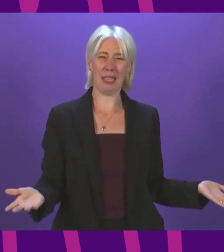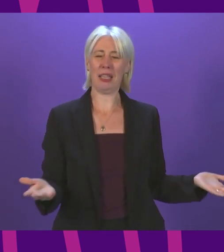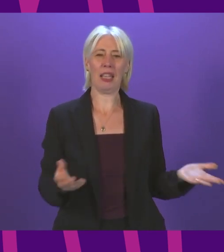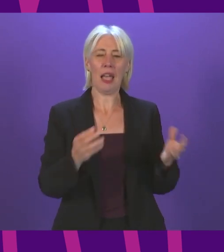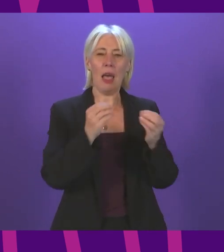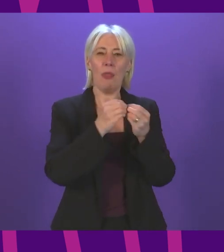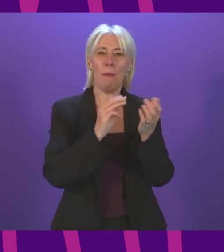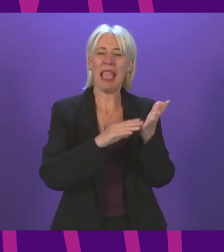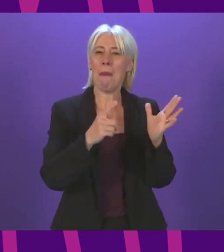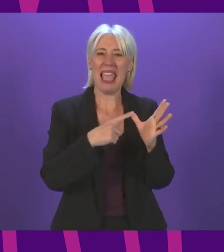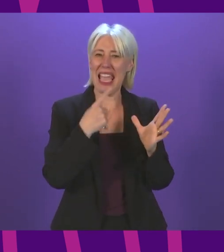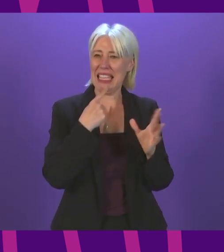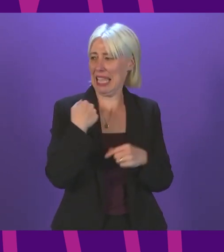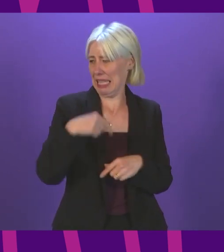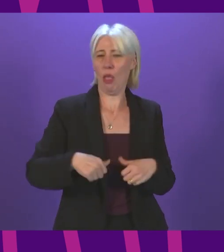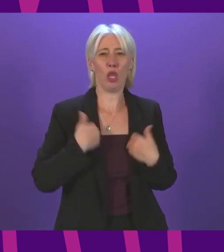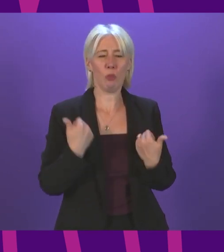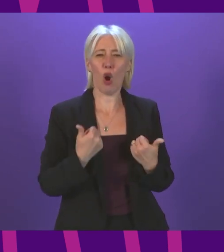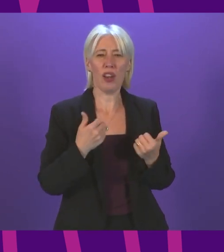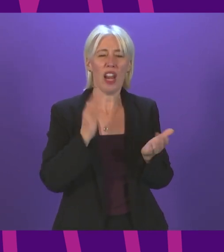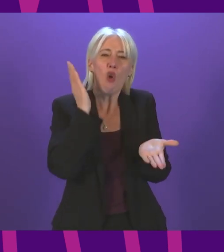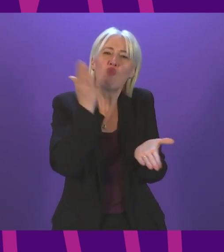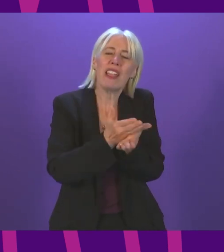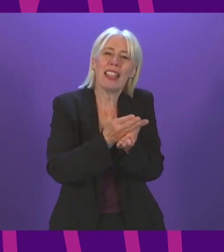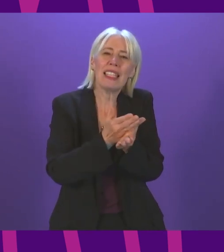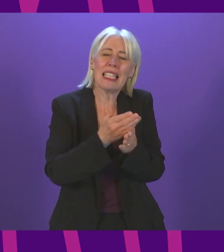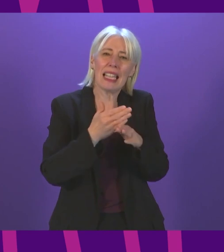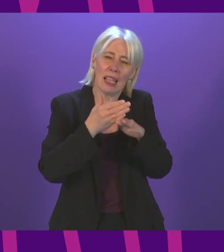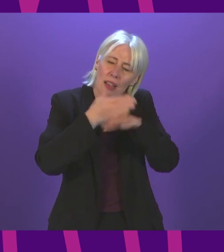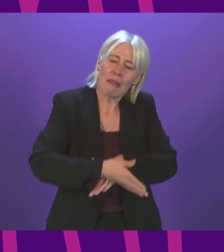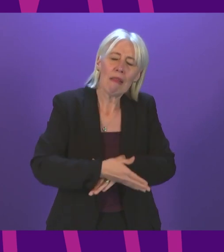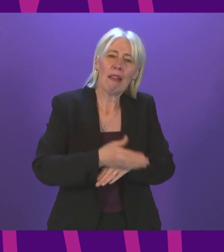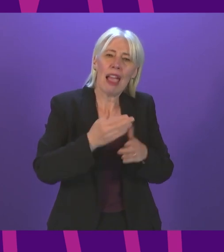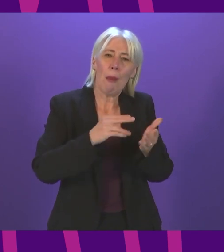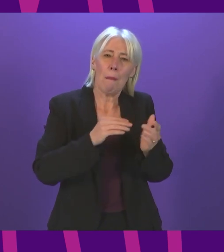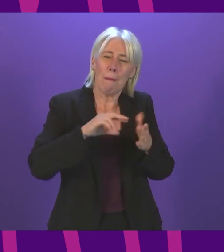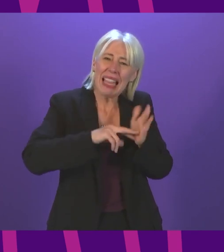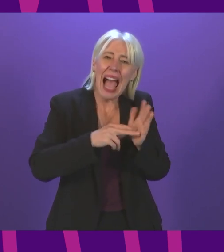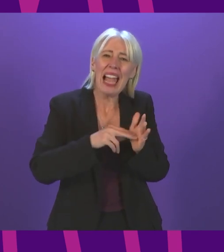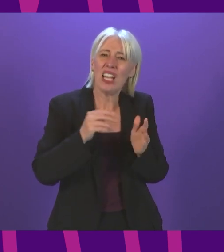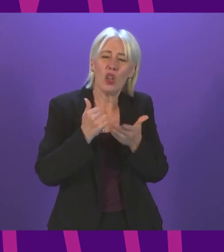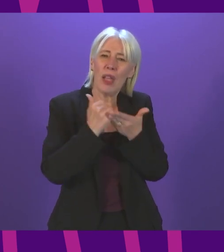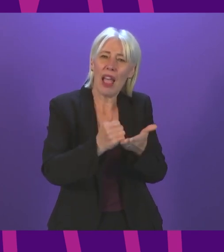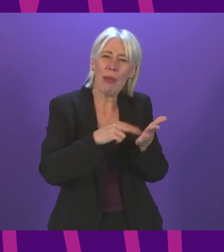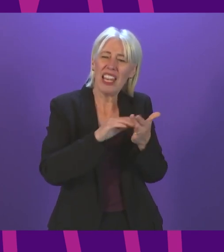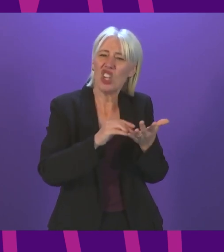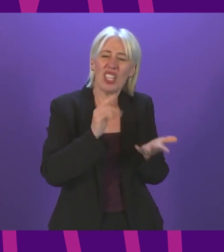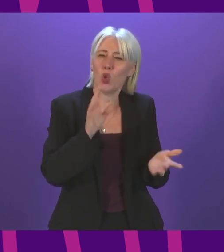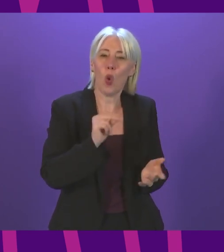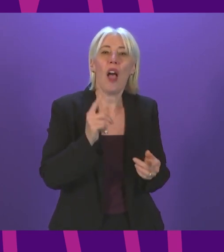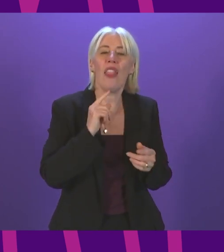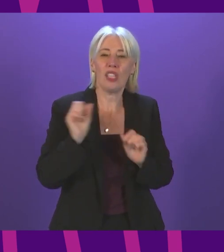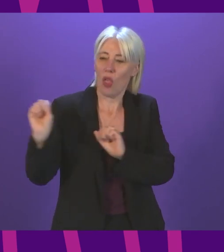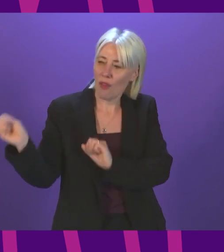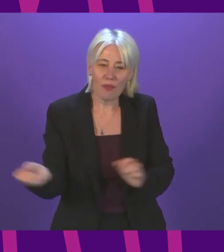realistic workforce plan that can get the NHS working 10% harder. Presiding officer, this is caused by an interruption in flow throughout our